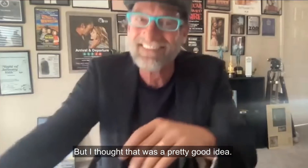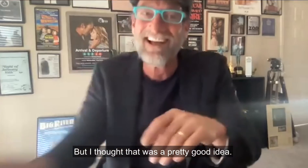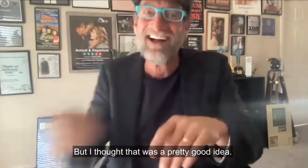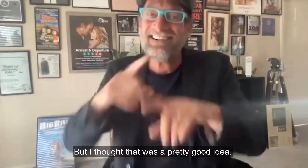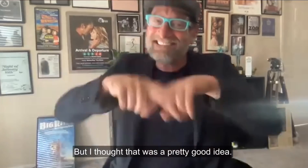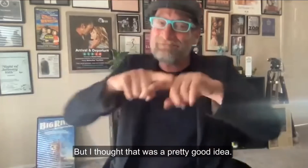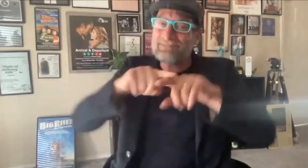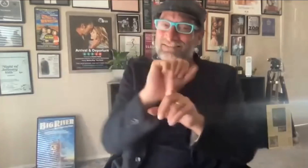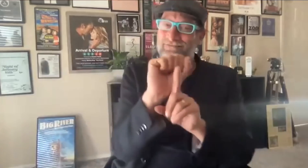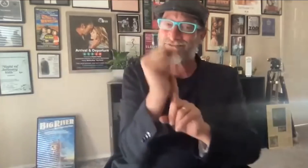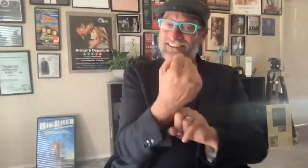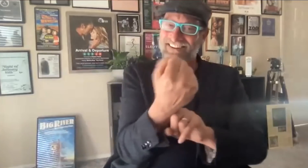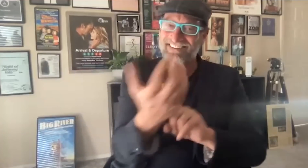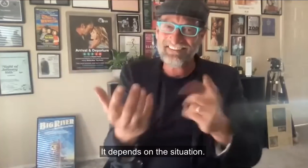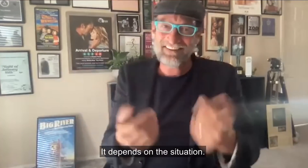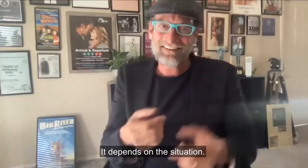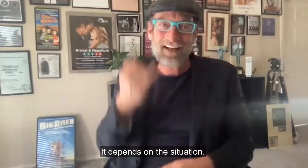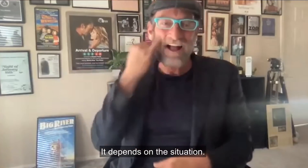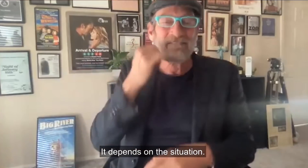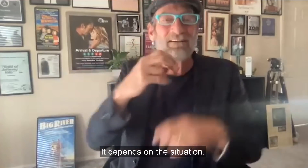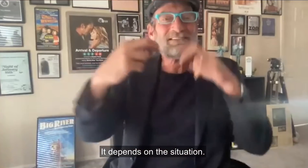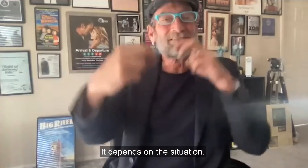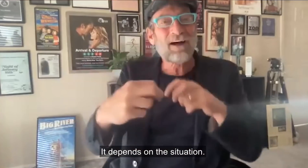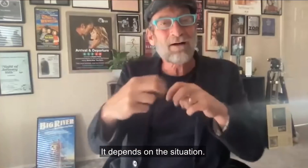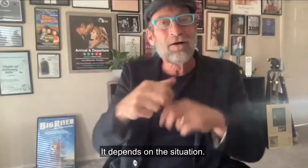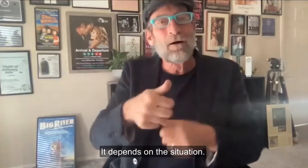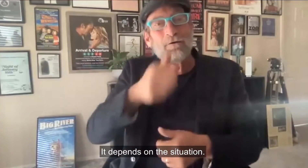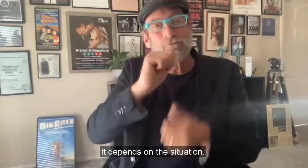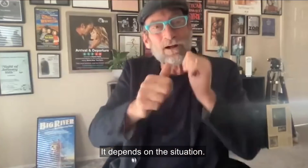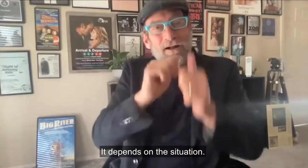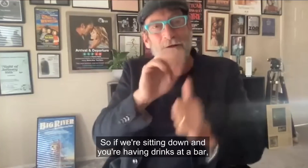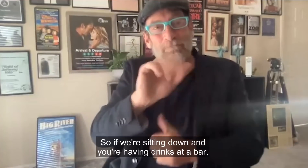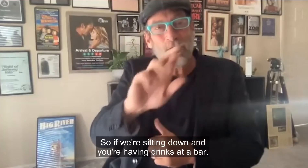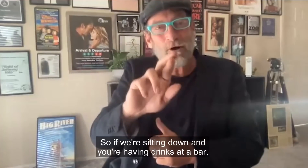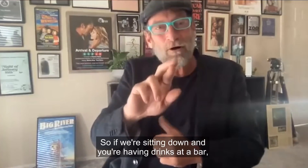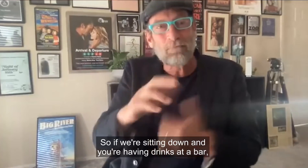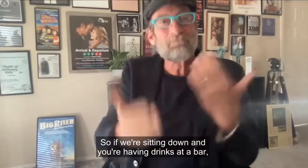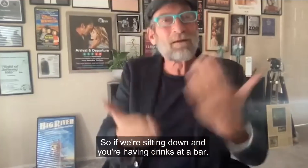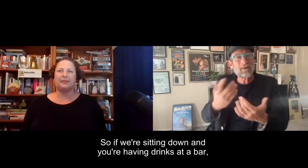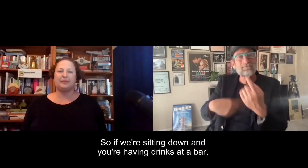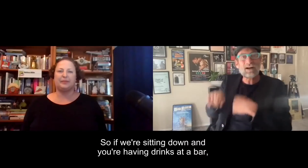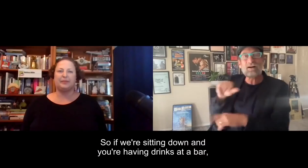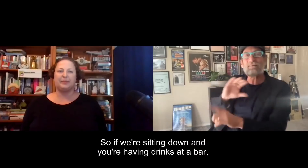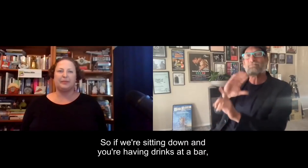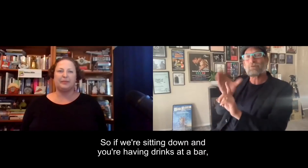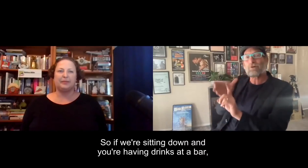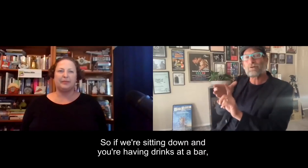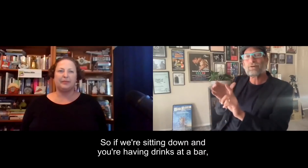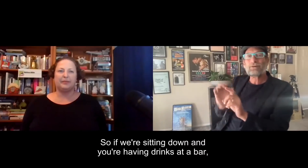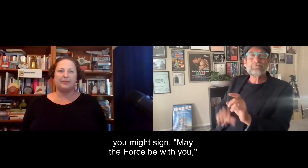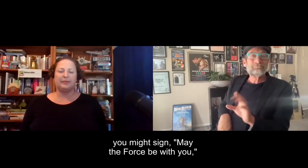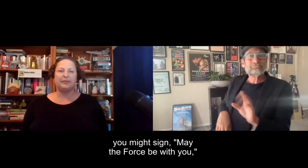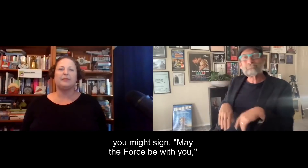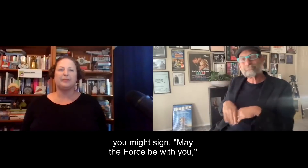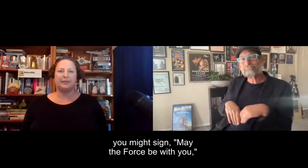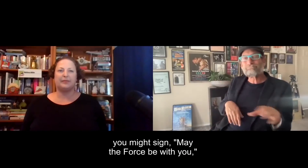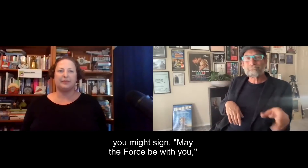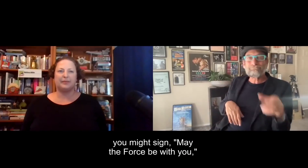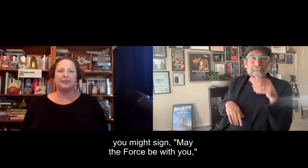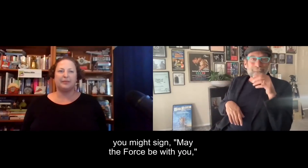good idea. It depends on the situation. So if we're sitting down and you're having drinks at a bar, you might sign, may the force be with